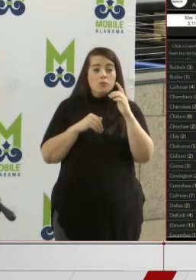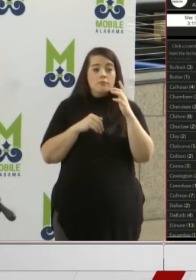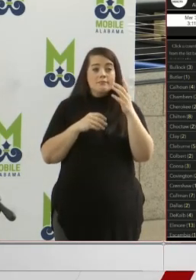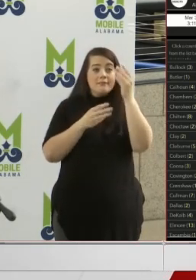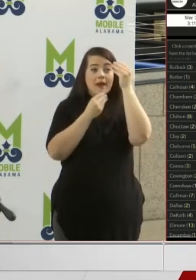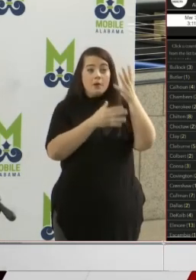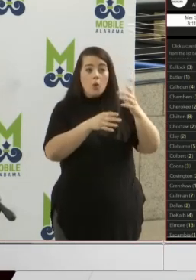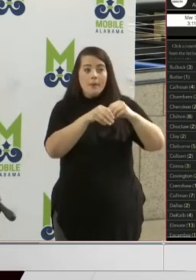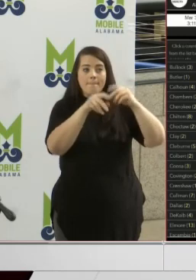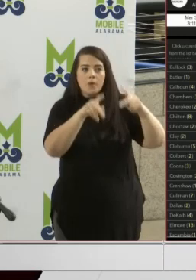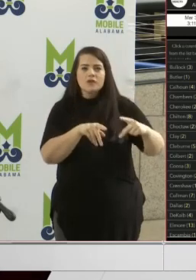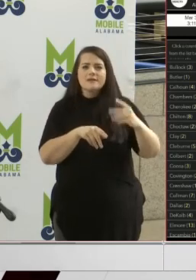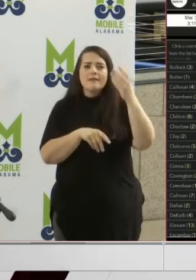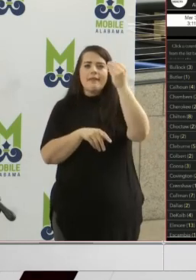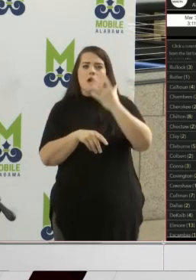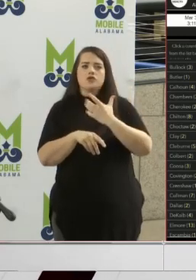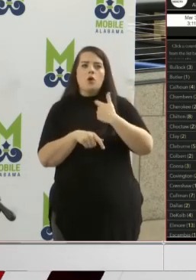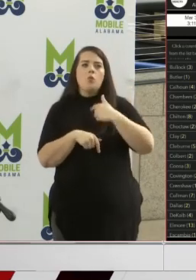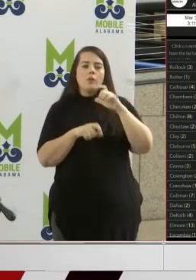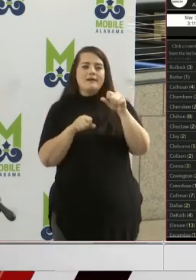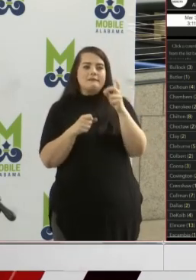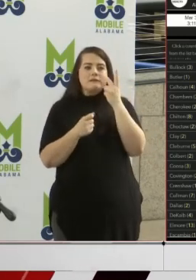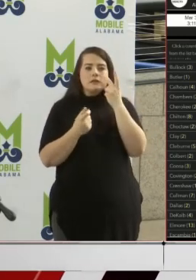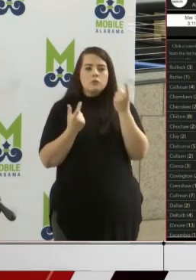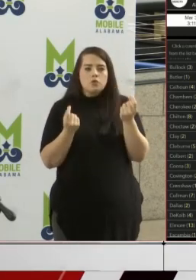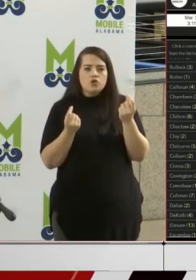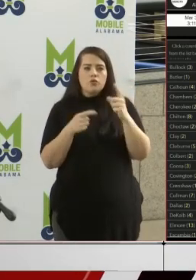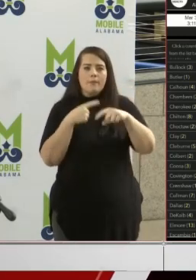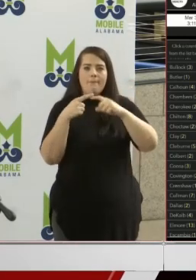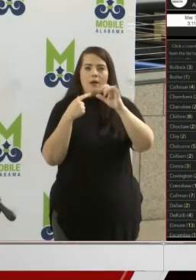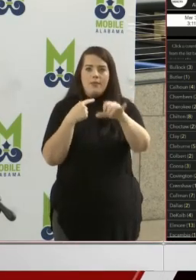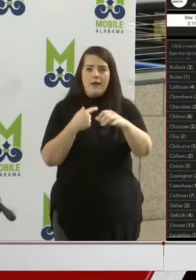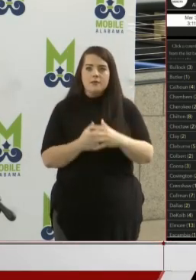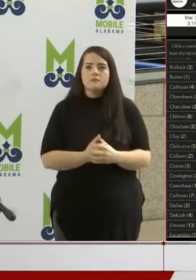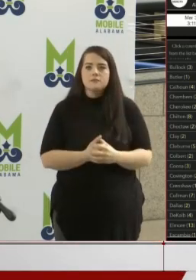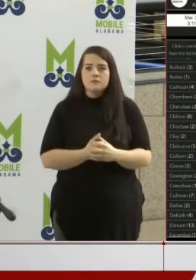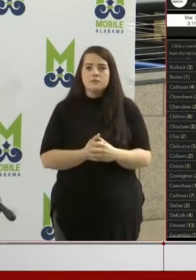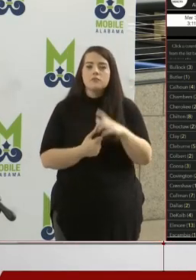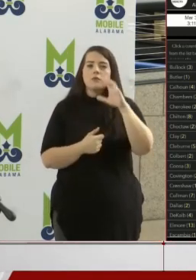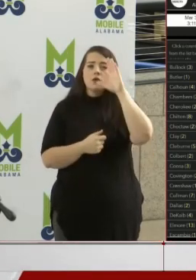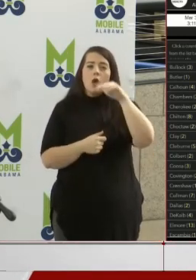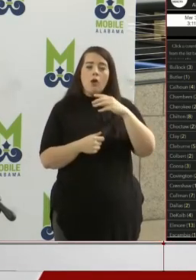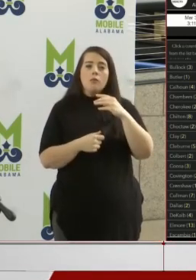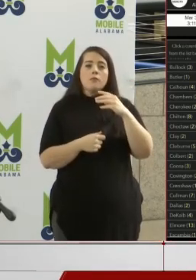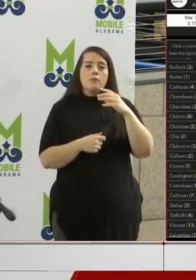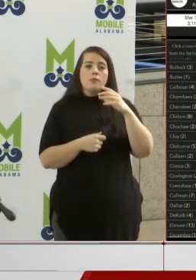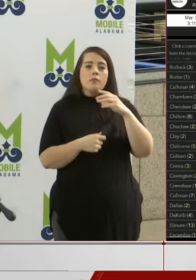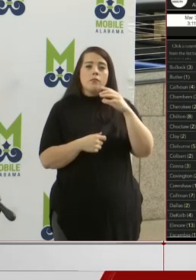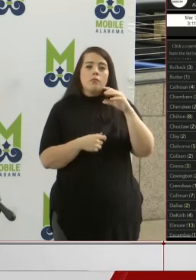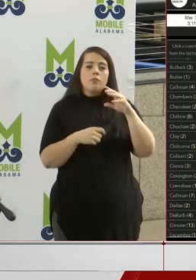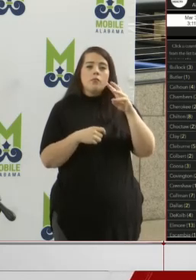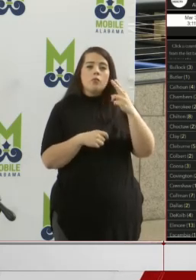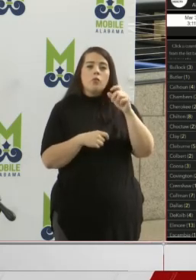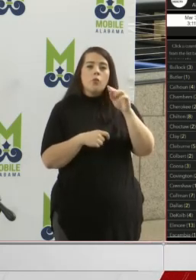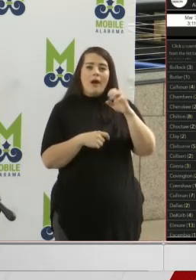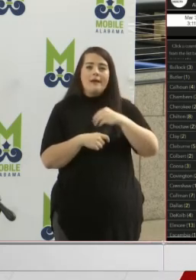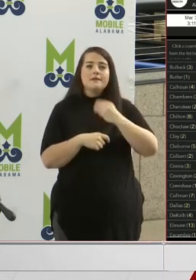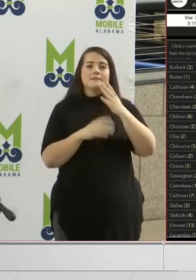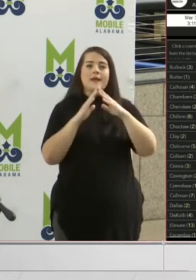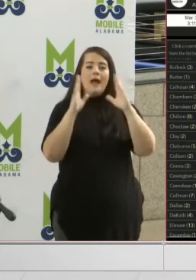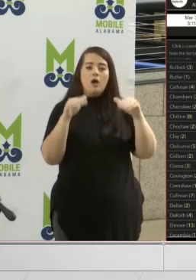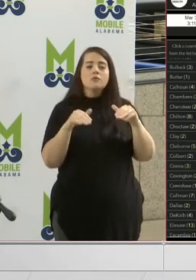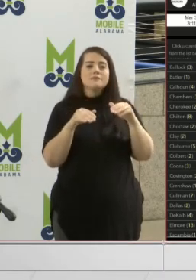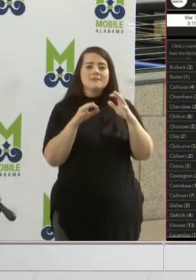let us know, and we'll see what we can do about that. As you know, the White House has extended the social